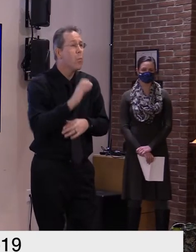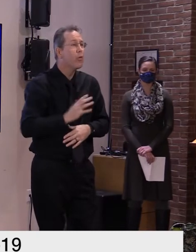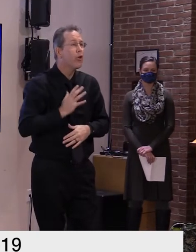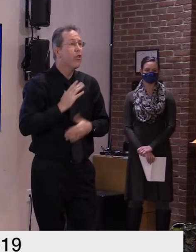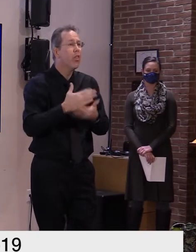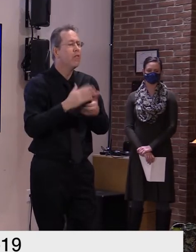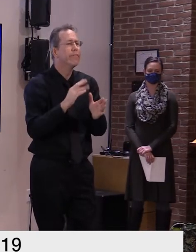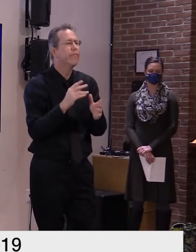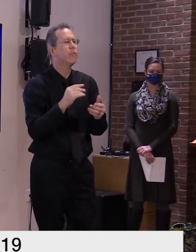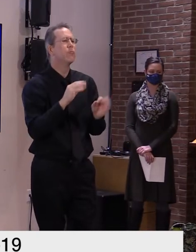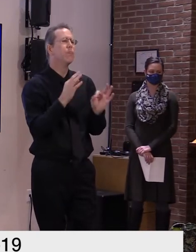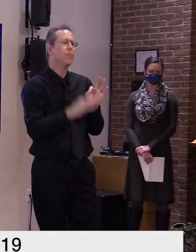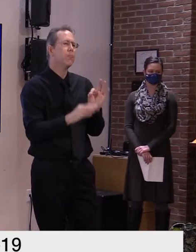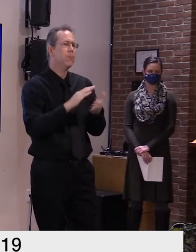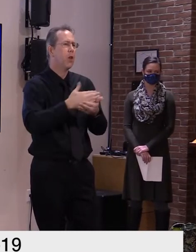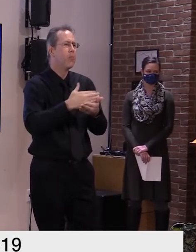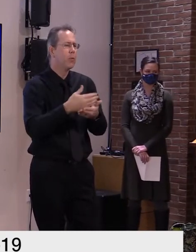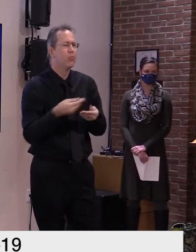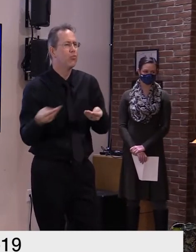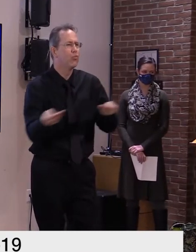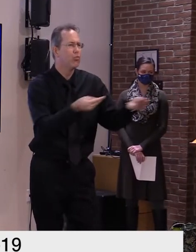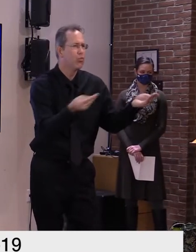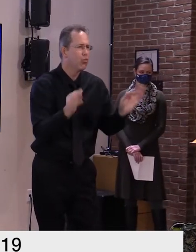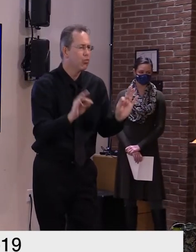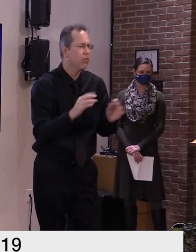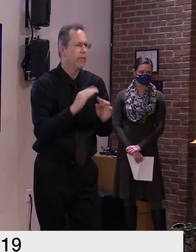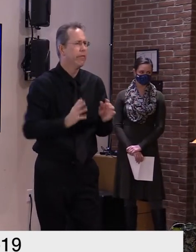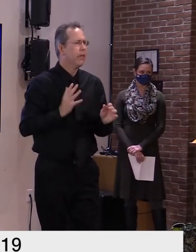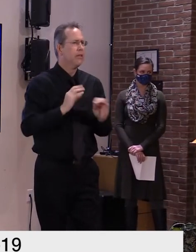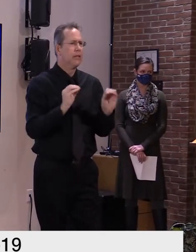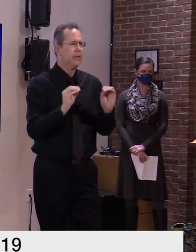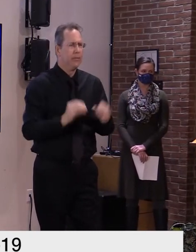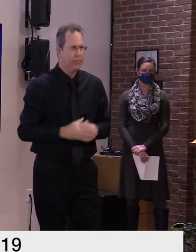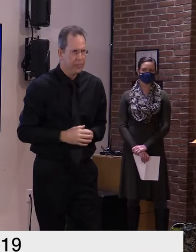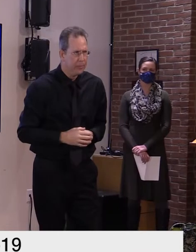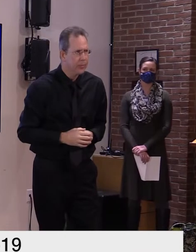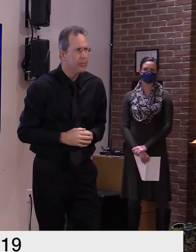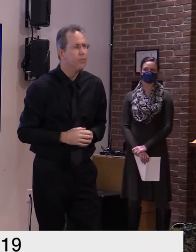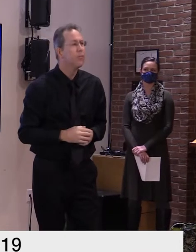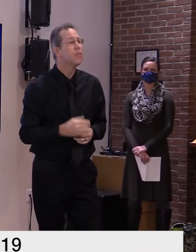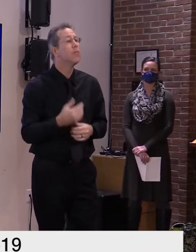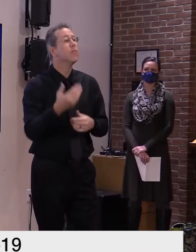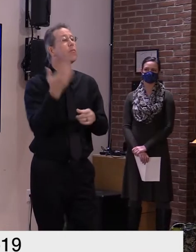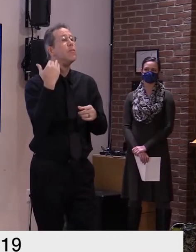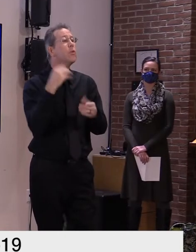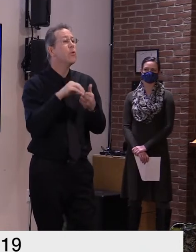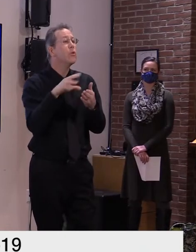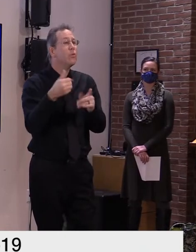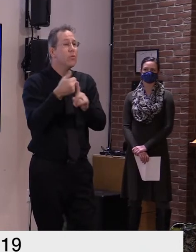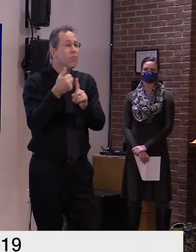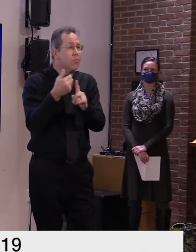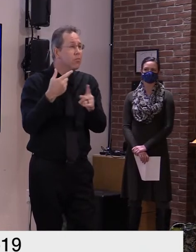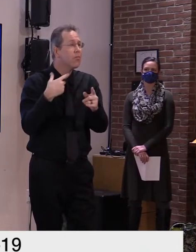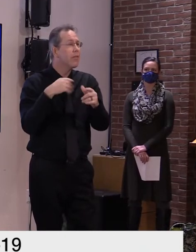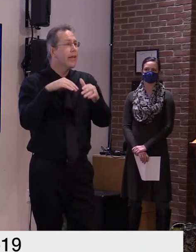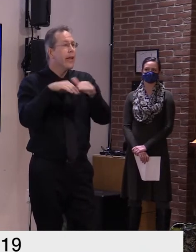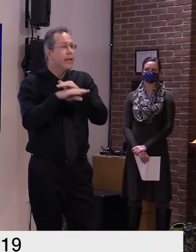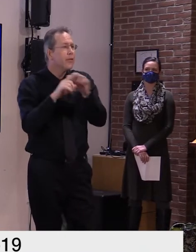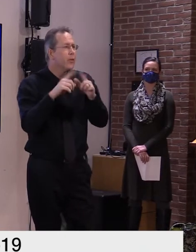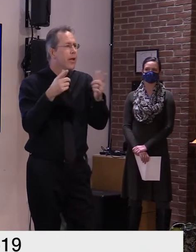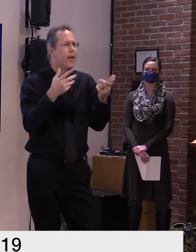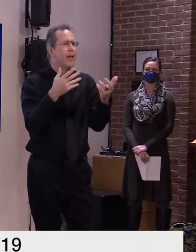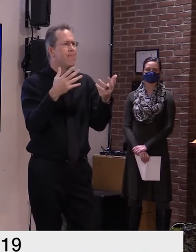purposes prior to covid students accessed these technology paradigms on desktop computers